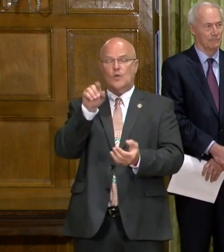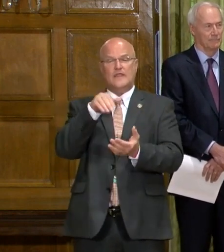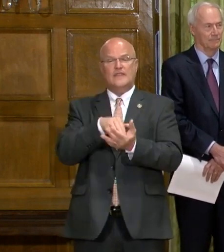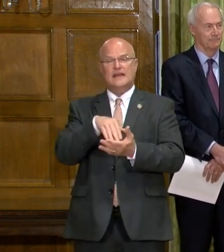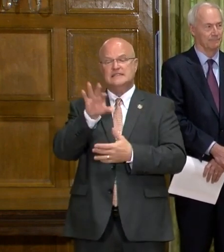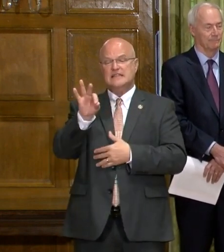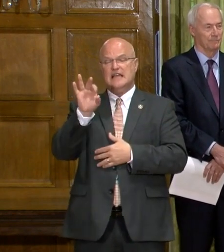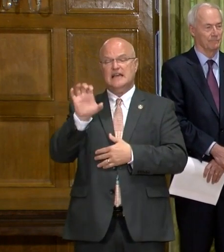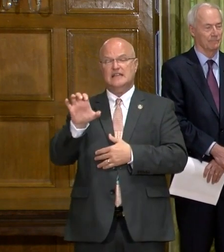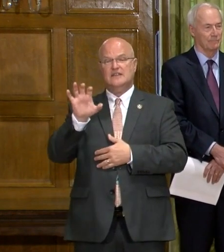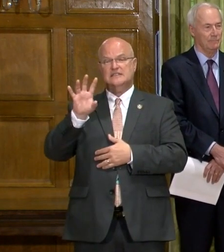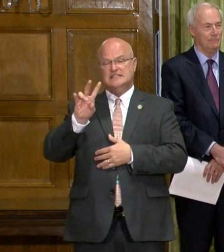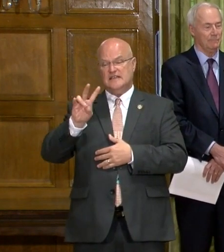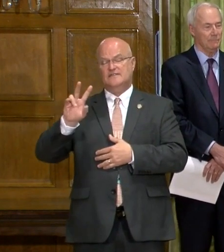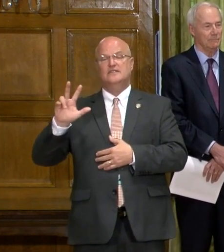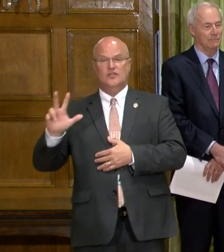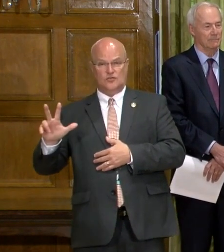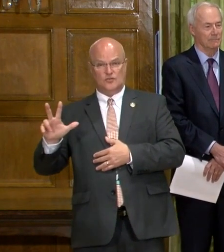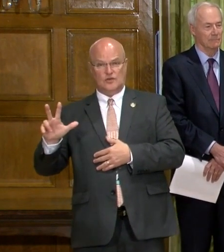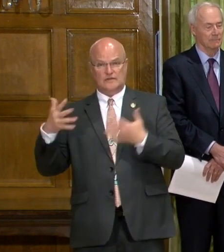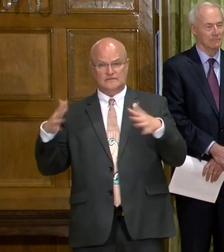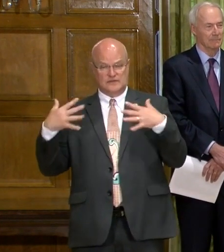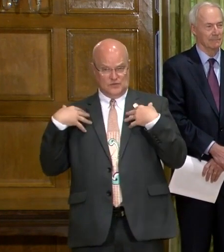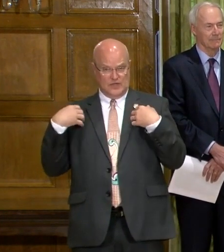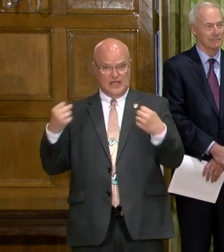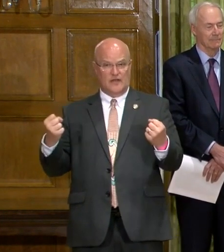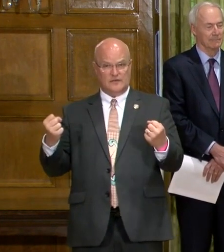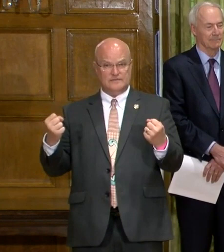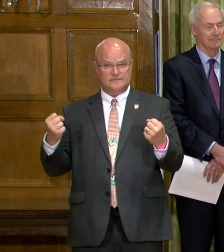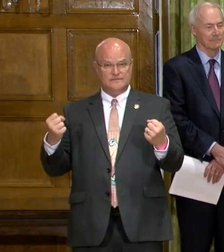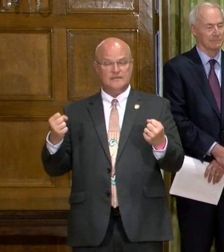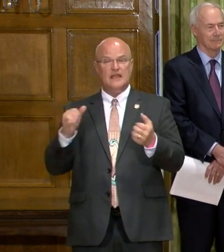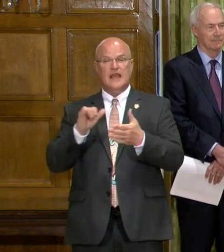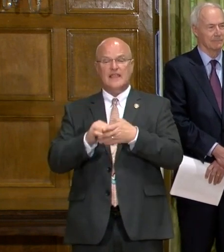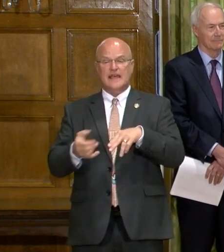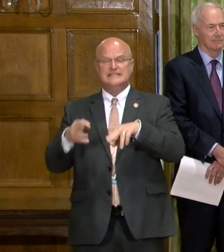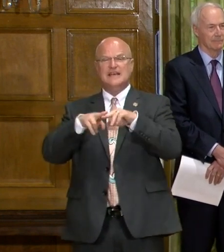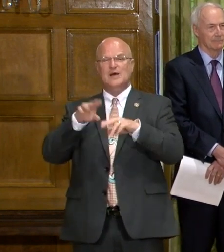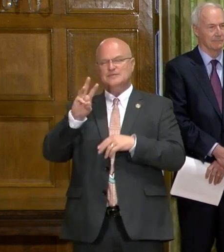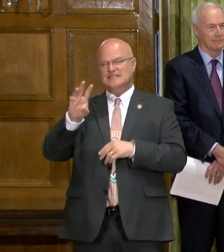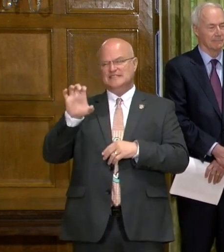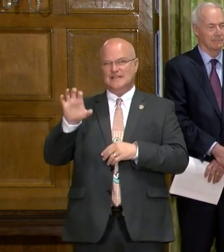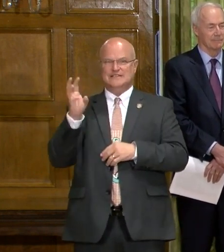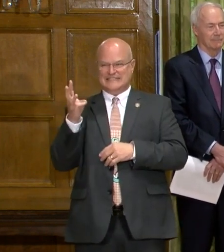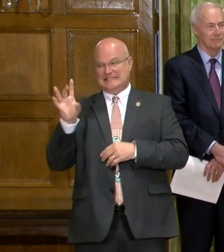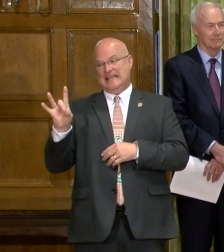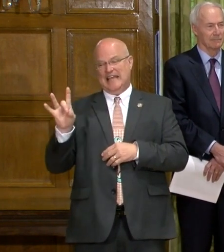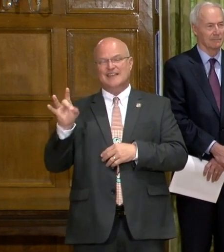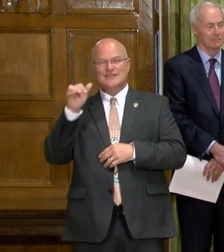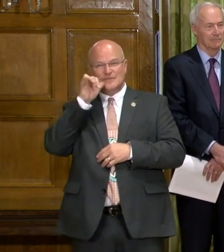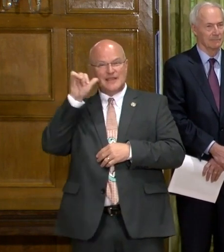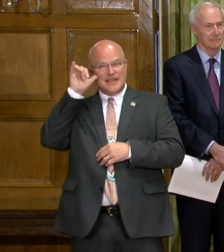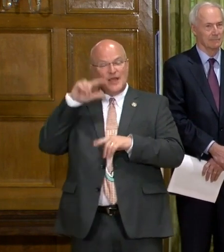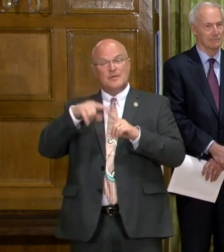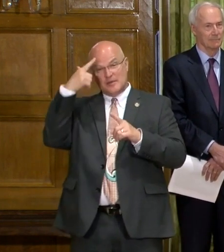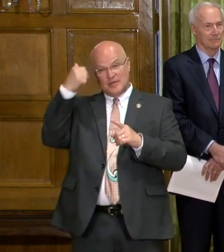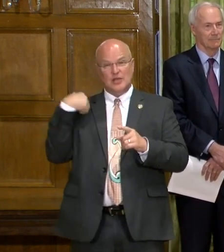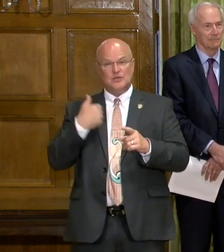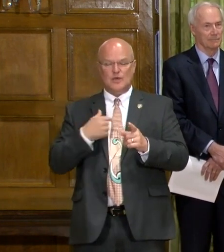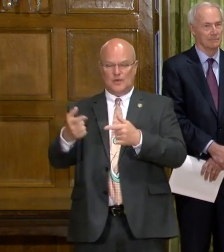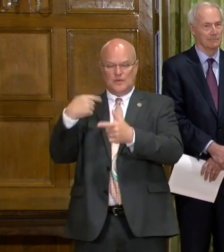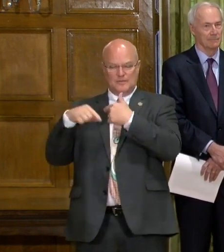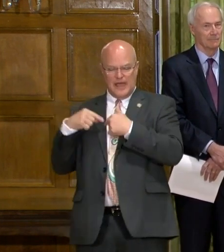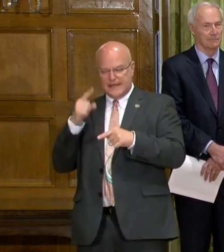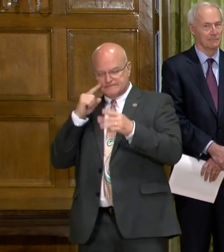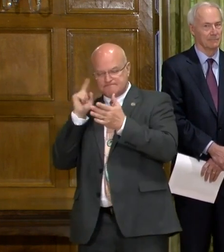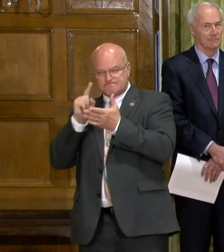,973 who have recovered. And that's up 668 from yesterday. But that's because we went